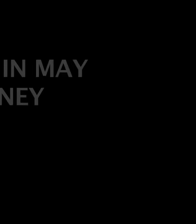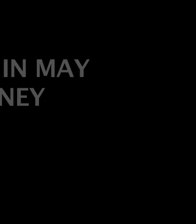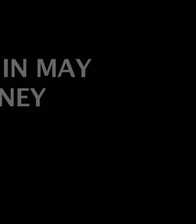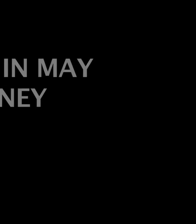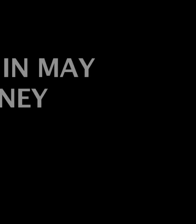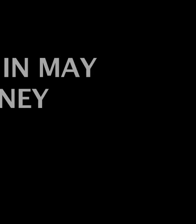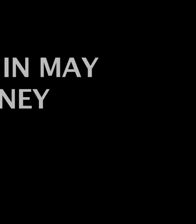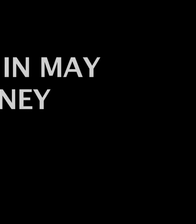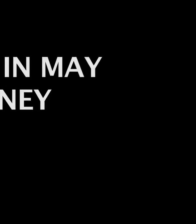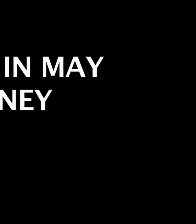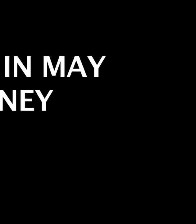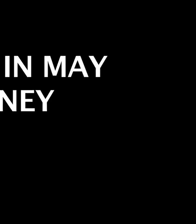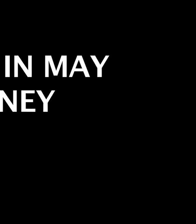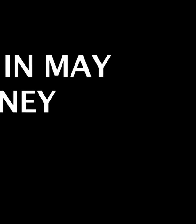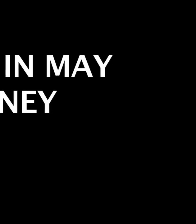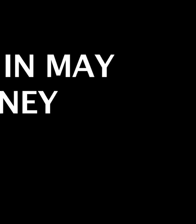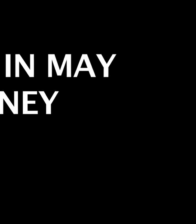One-Term Tony!